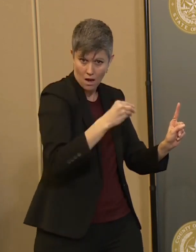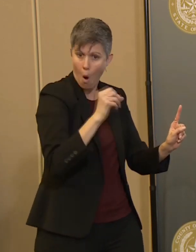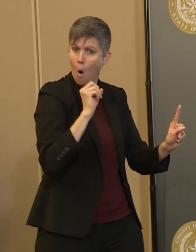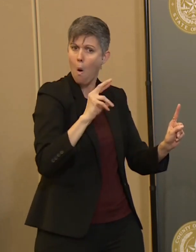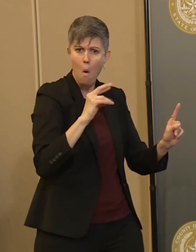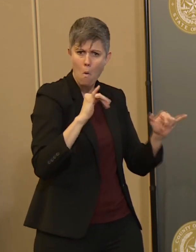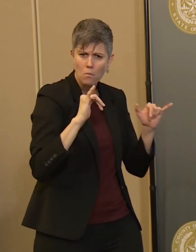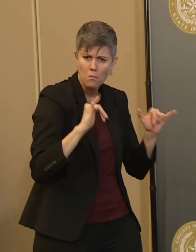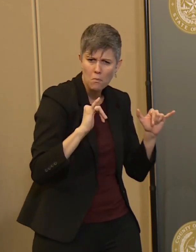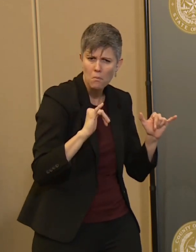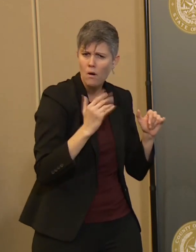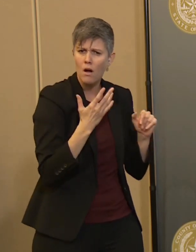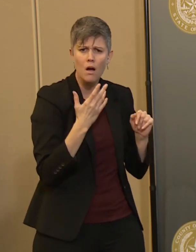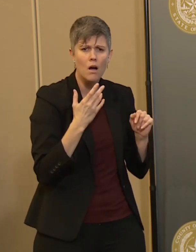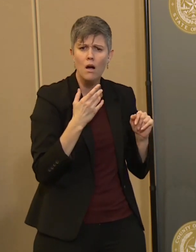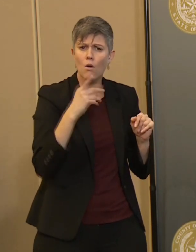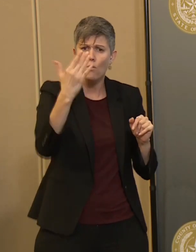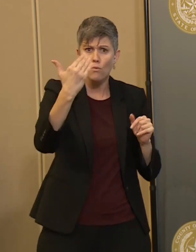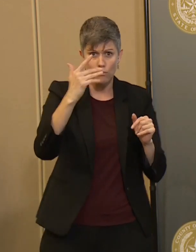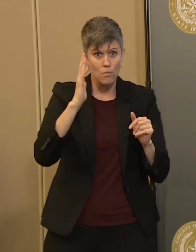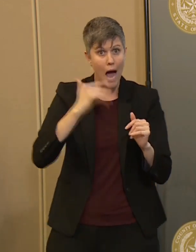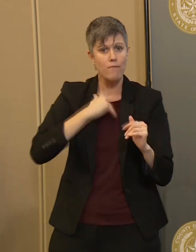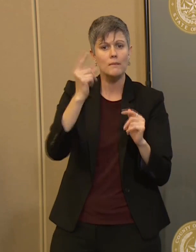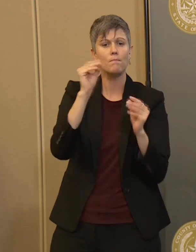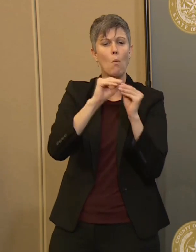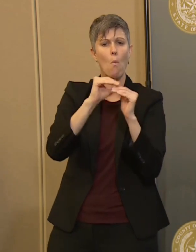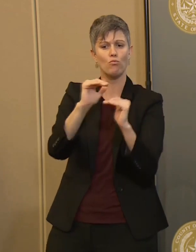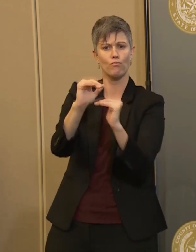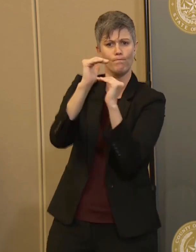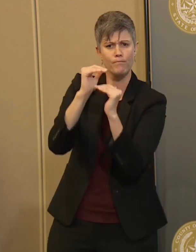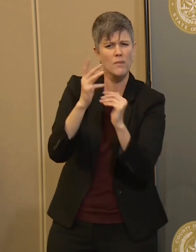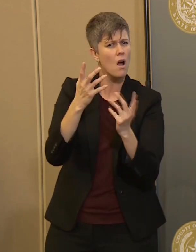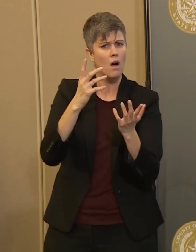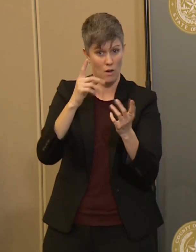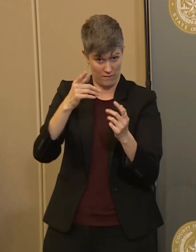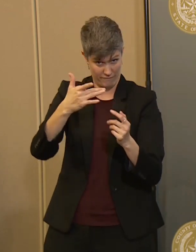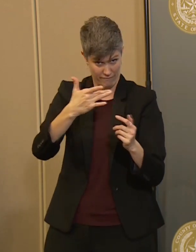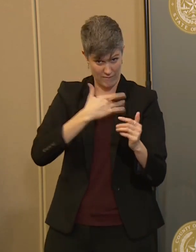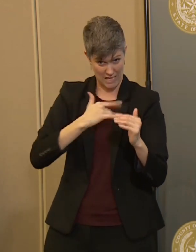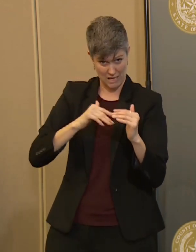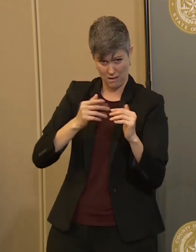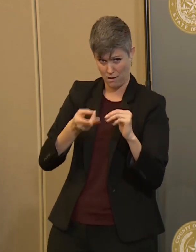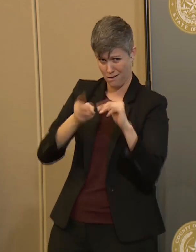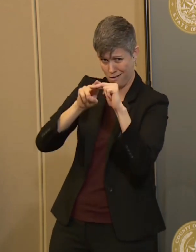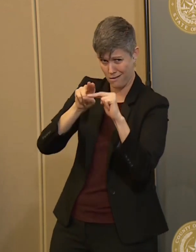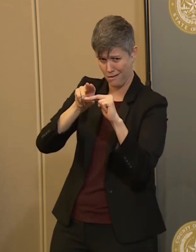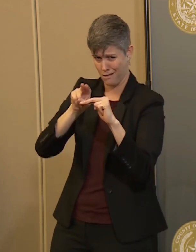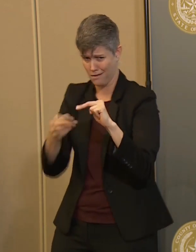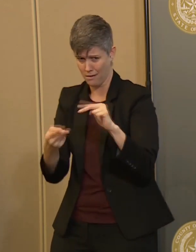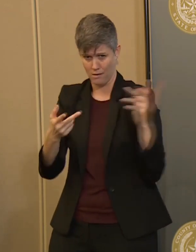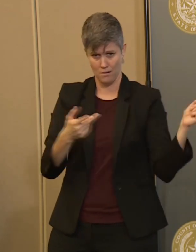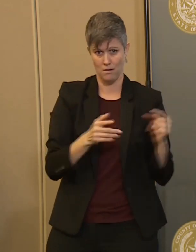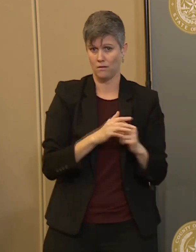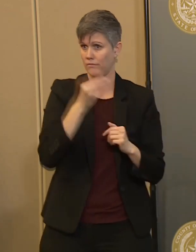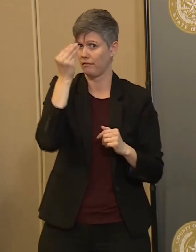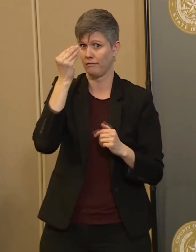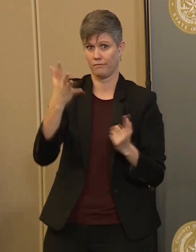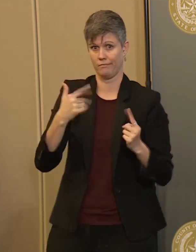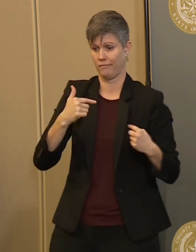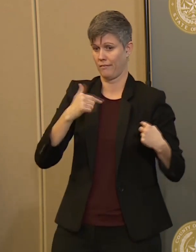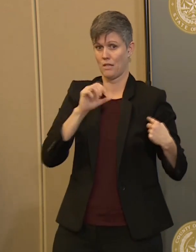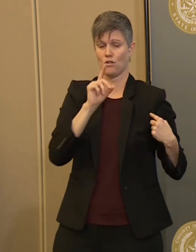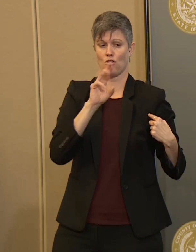full lockdown or further restrictions or something on the table? Would there be anything that would lead to more restrictions like this? Escott mentioned,